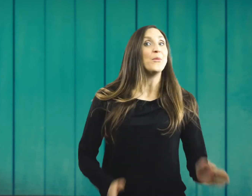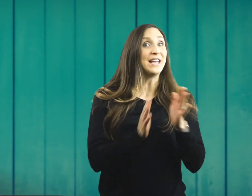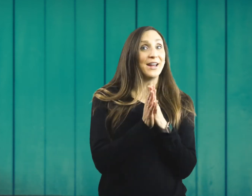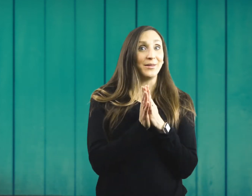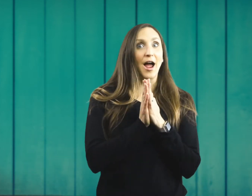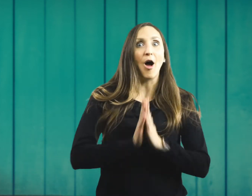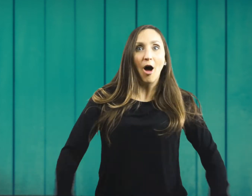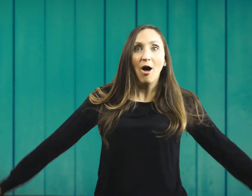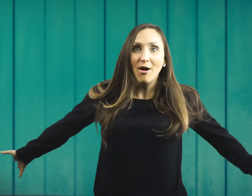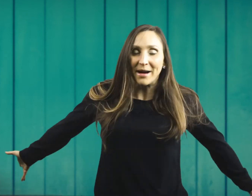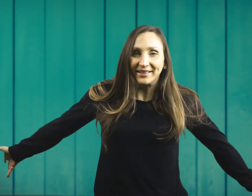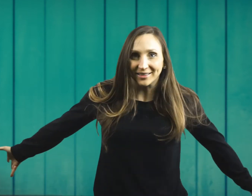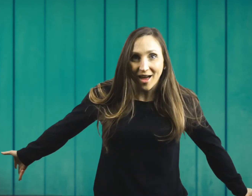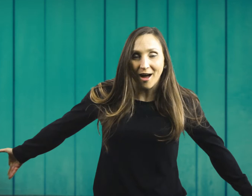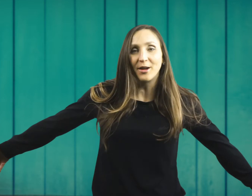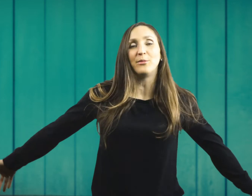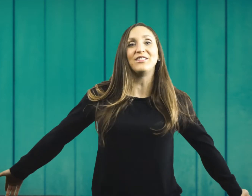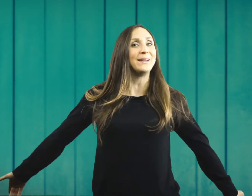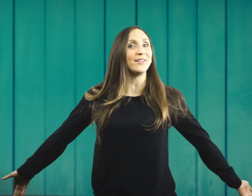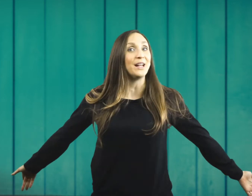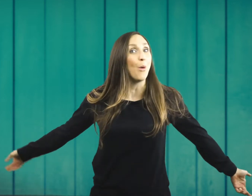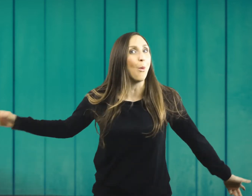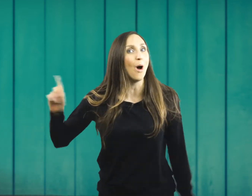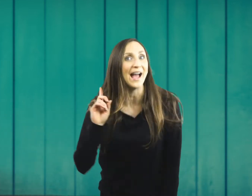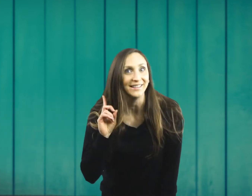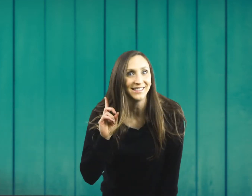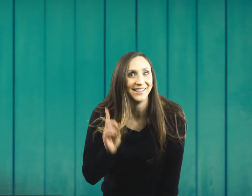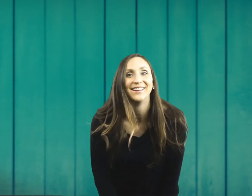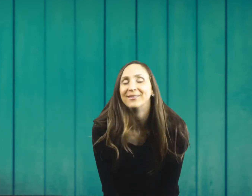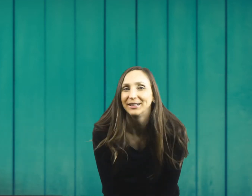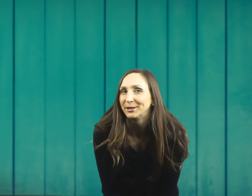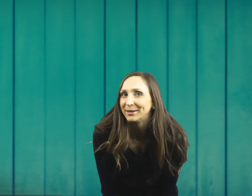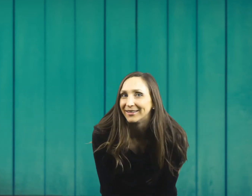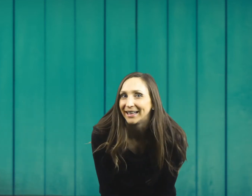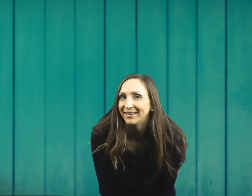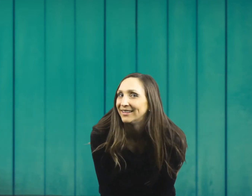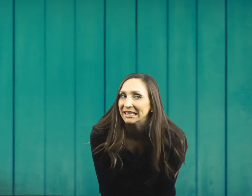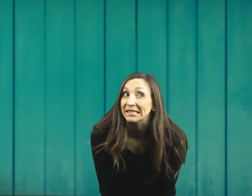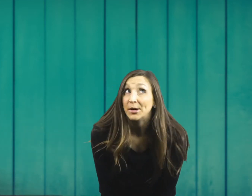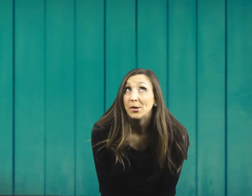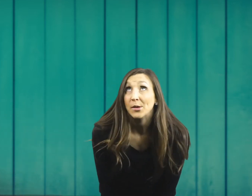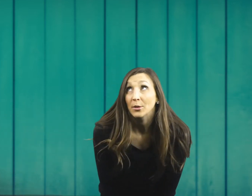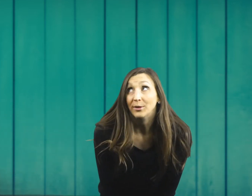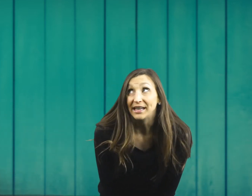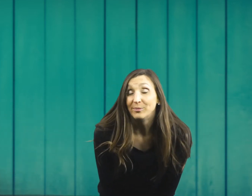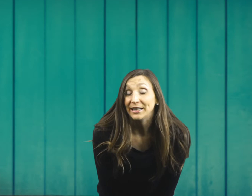we know that all month long we've been learning what? What have we been learning? We've been